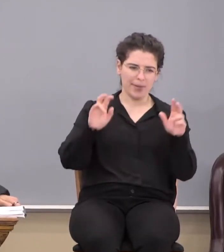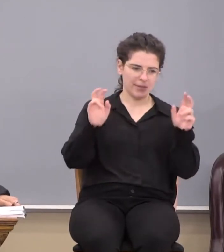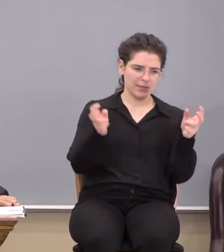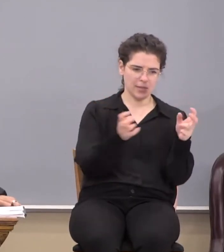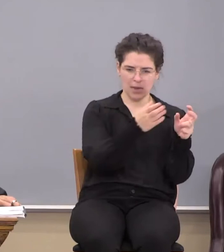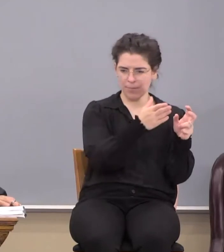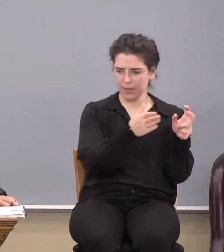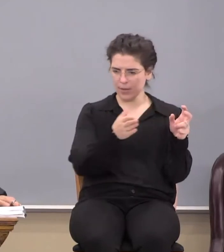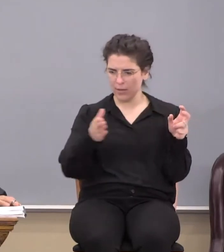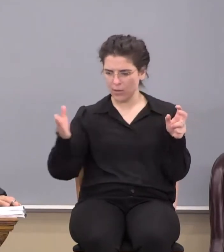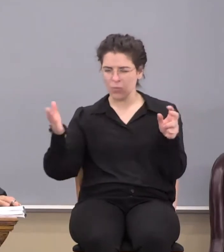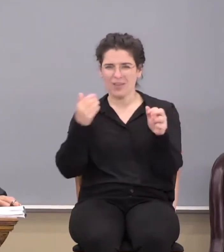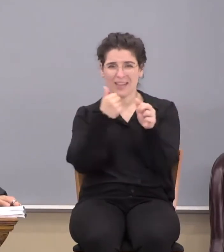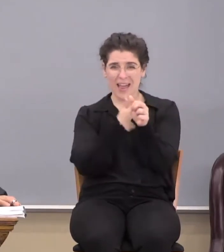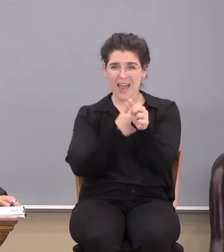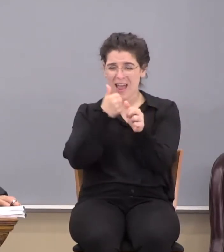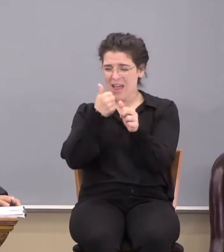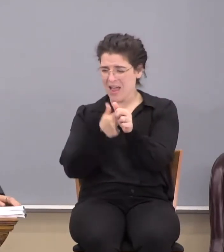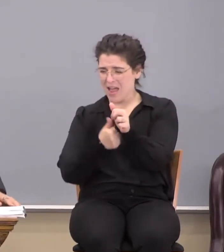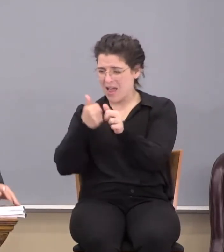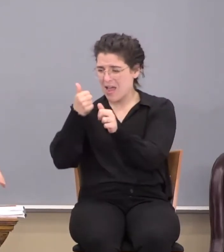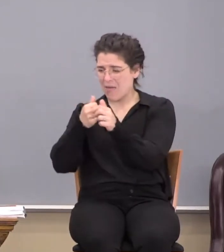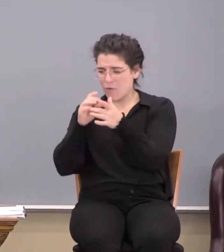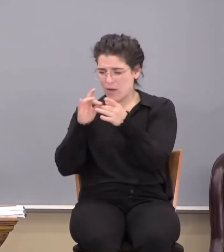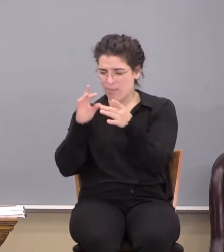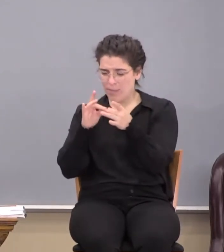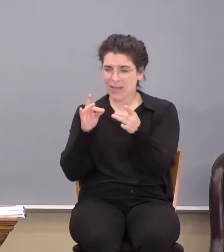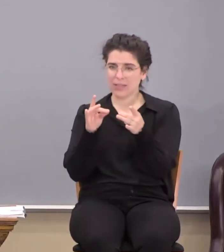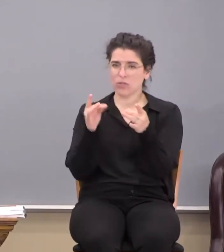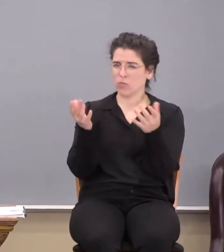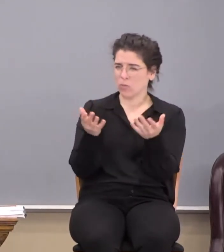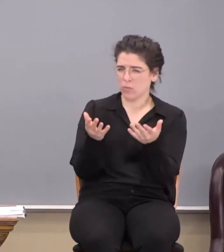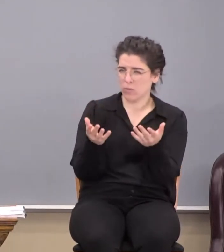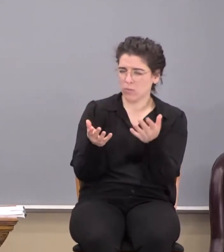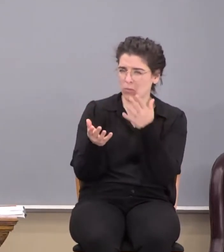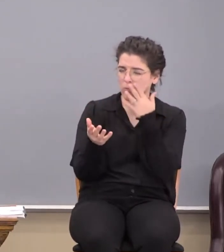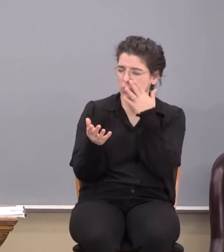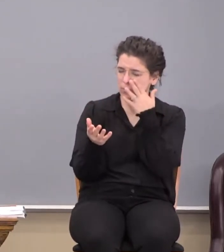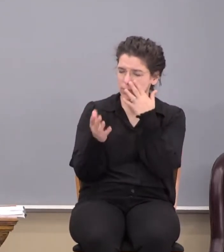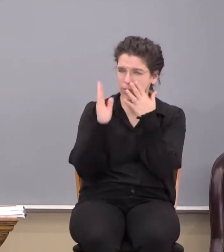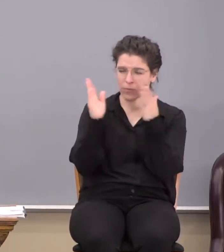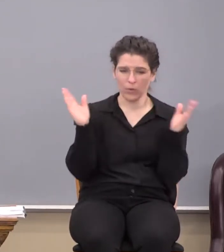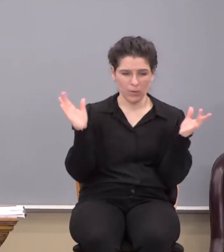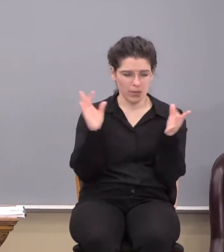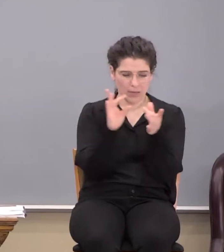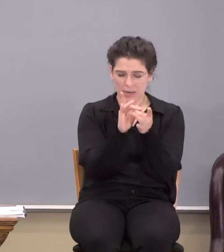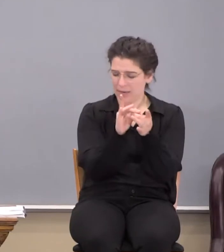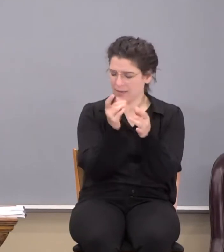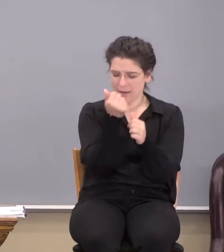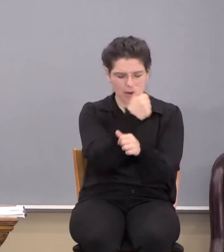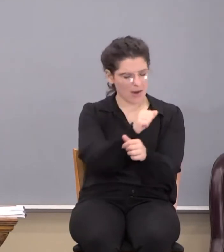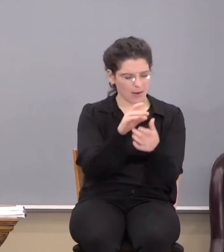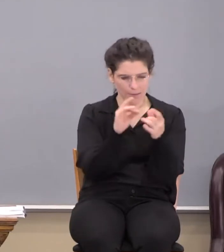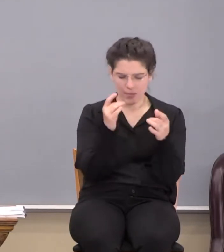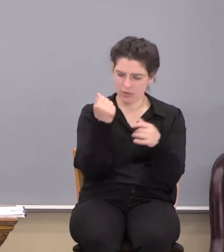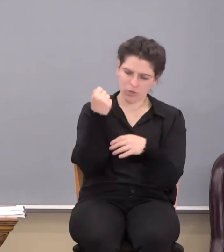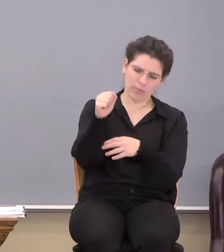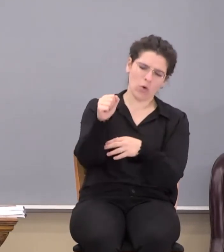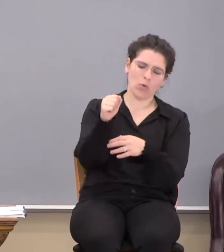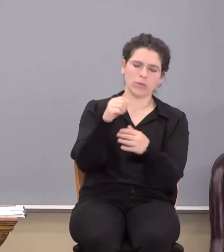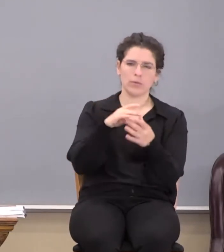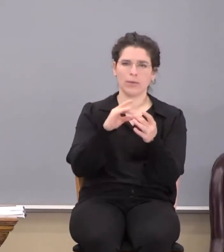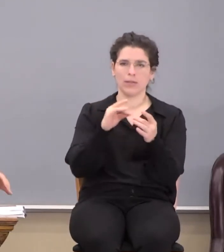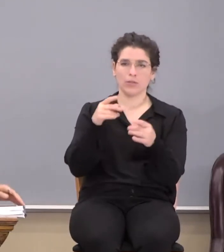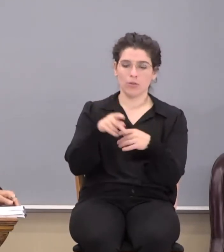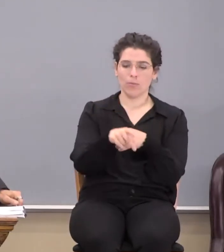message out there, it's going to connect it all together. Any message that is opposed to the message of